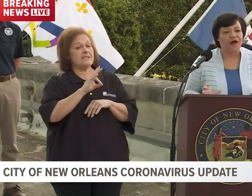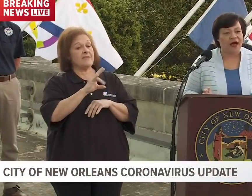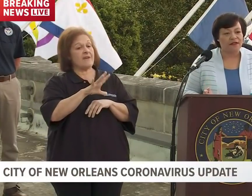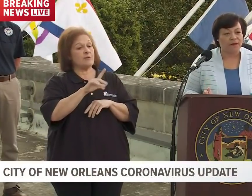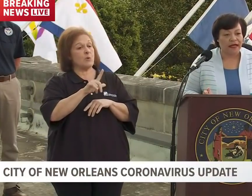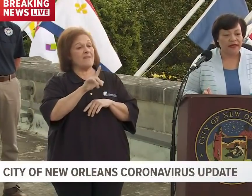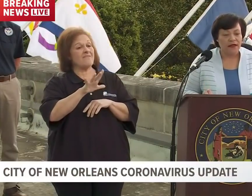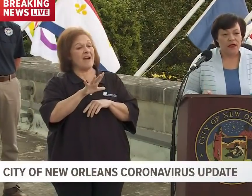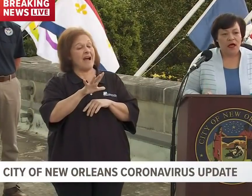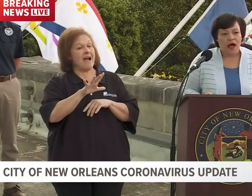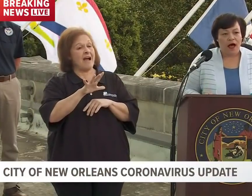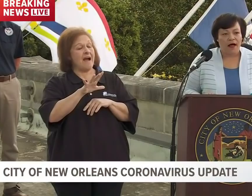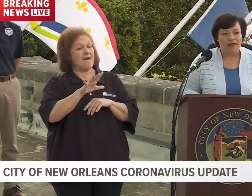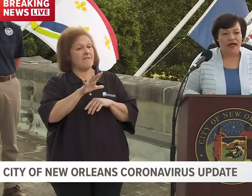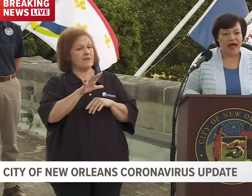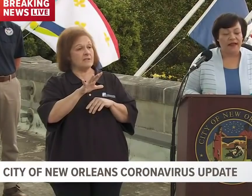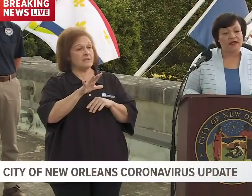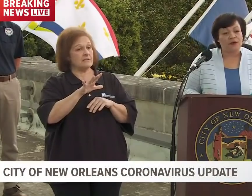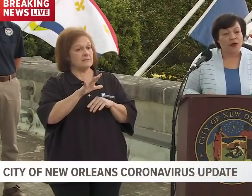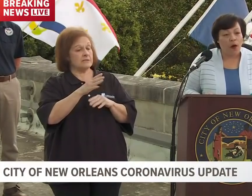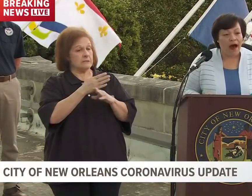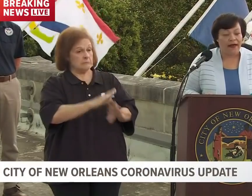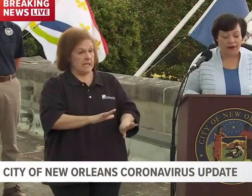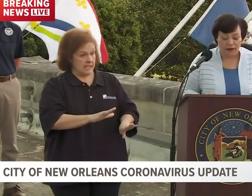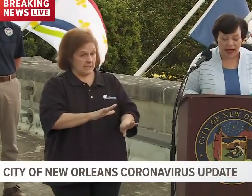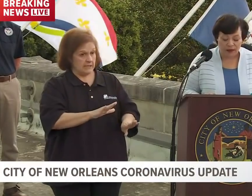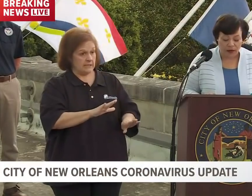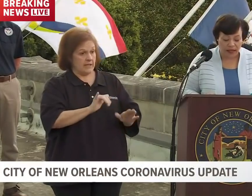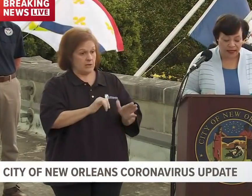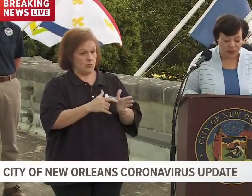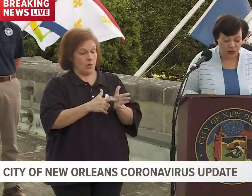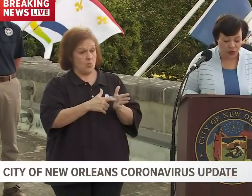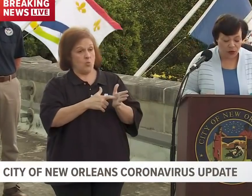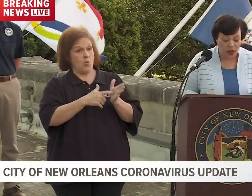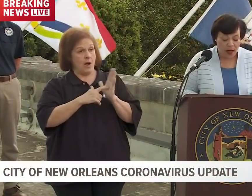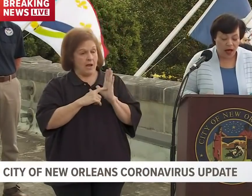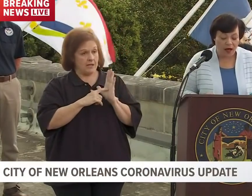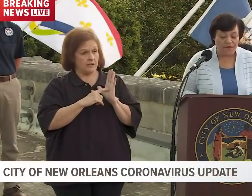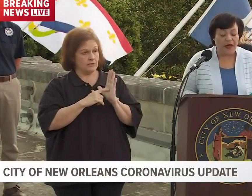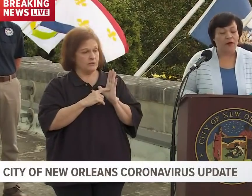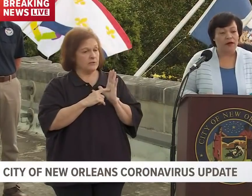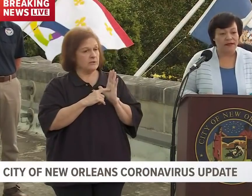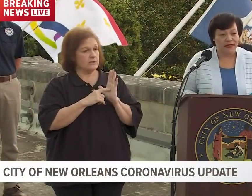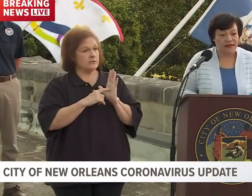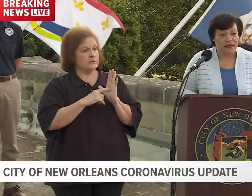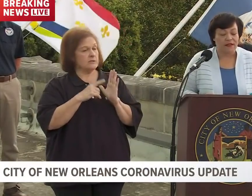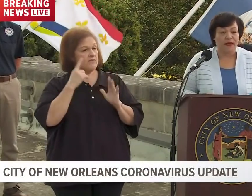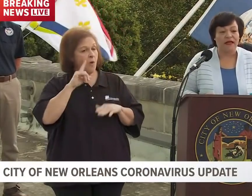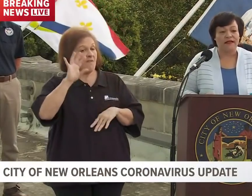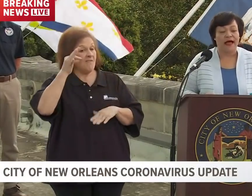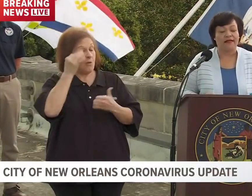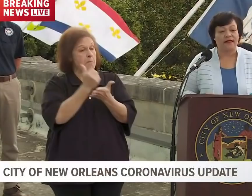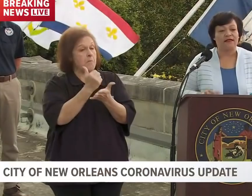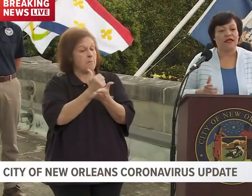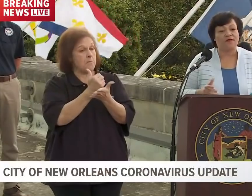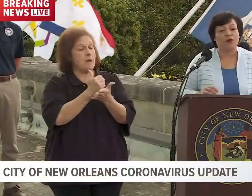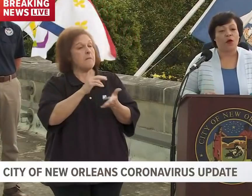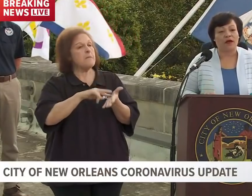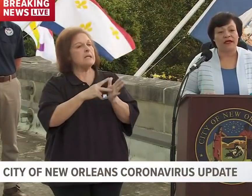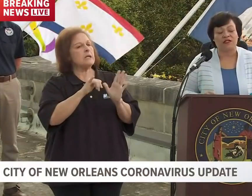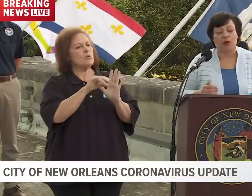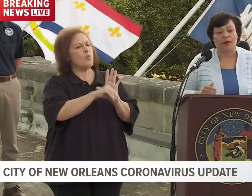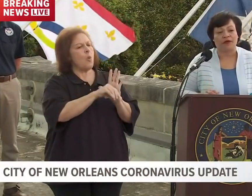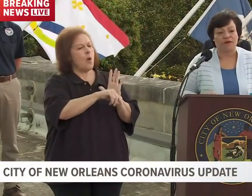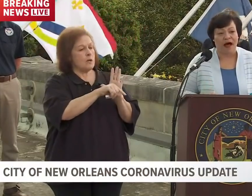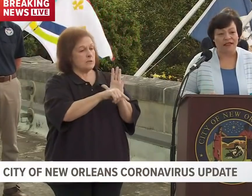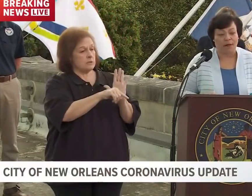-25 split that is required as relates to federal assistance, meaning that the city of New